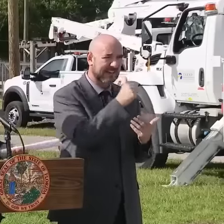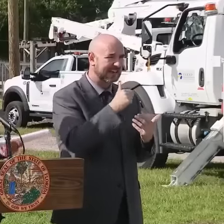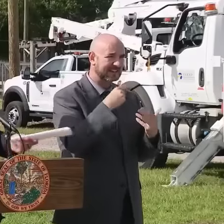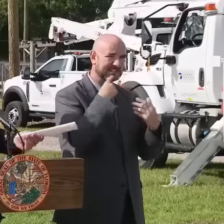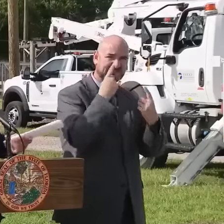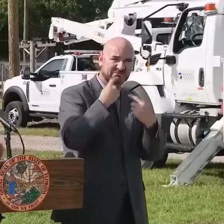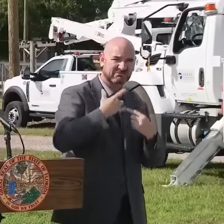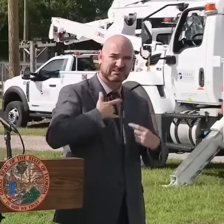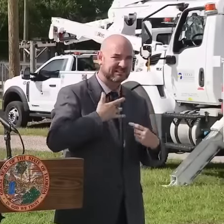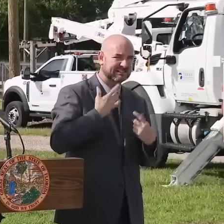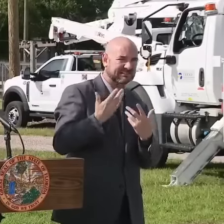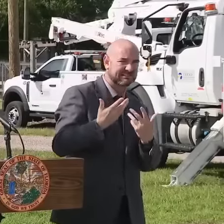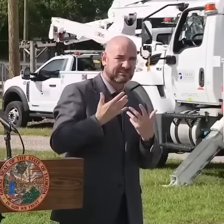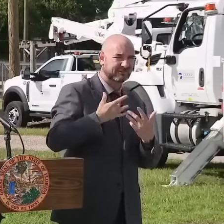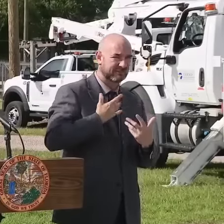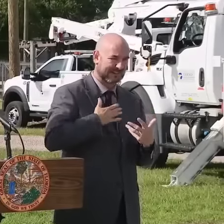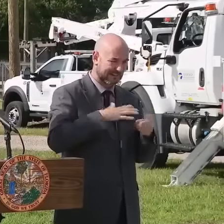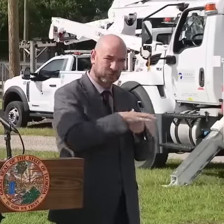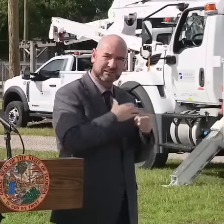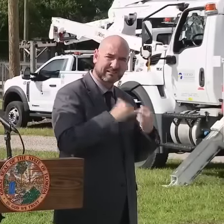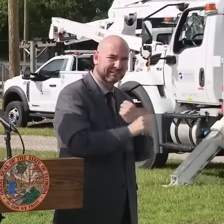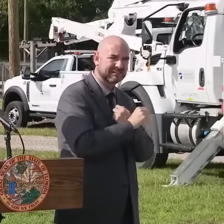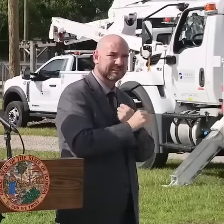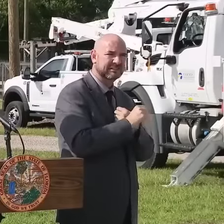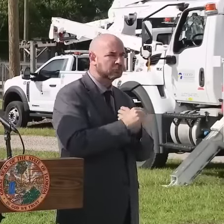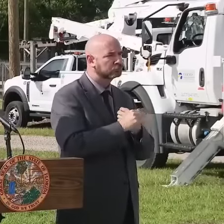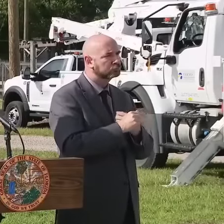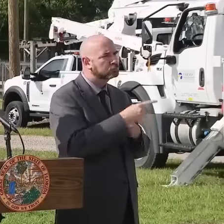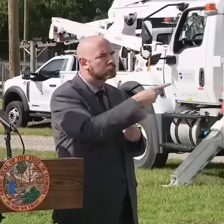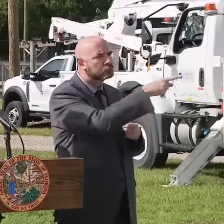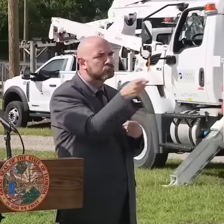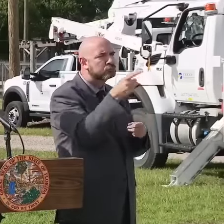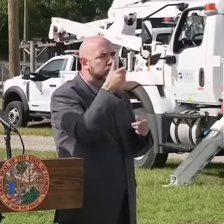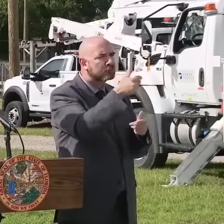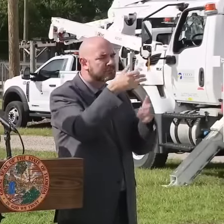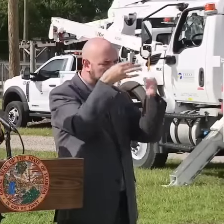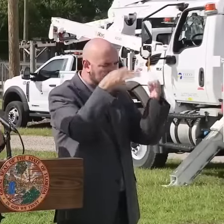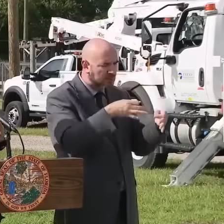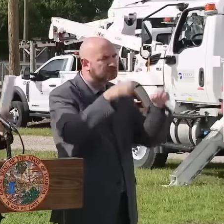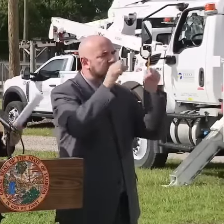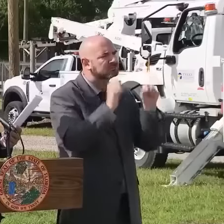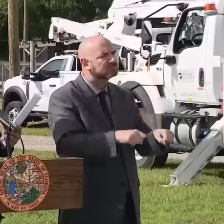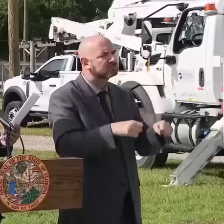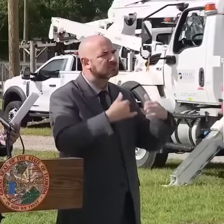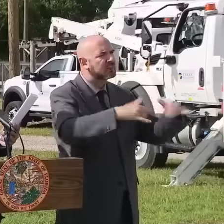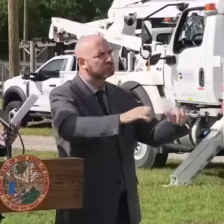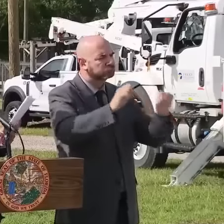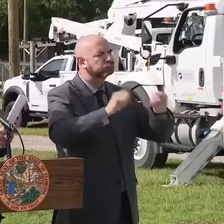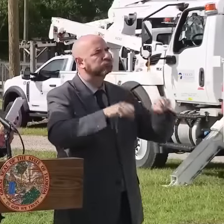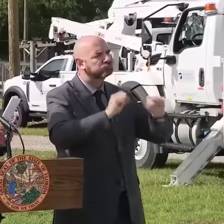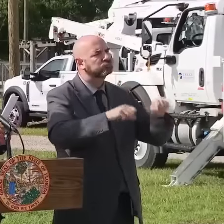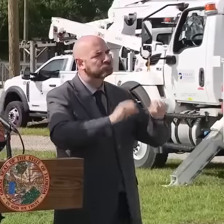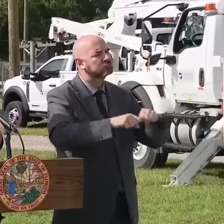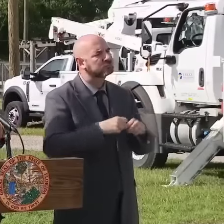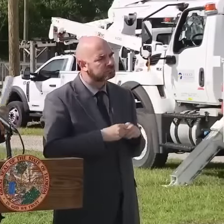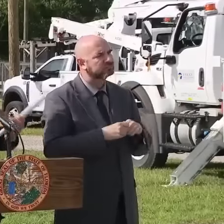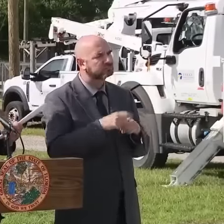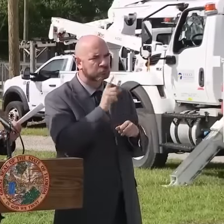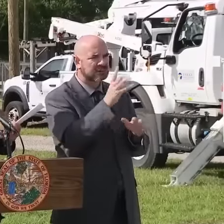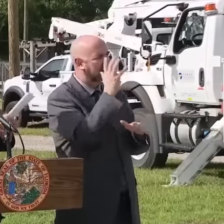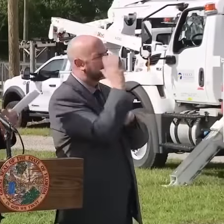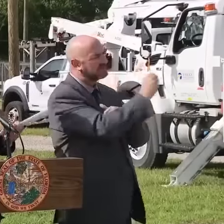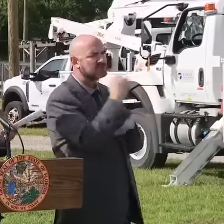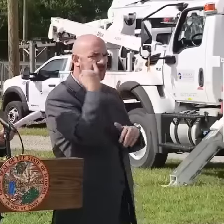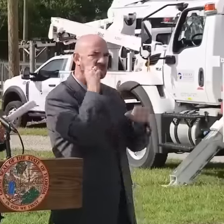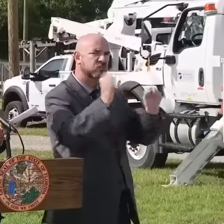prevent you from taking whatever action that you may deem necessary. I mean, I think if you're looking at this storm, the eye of the